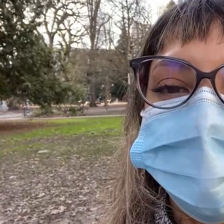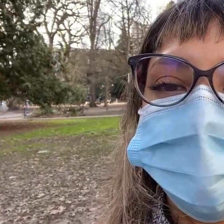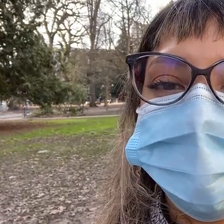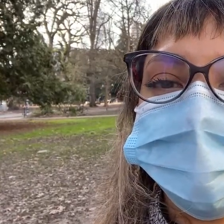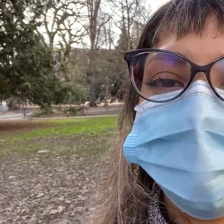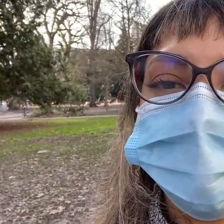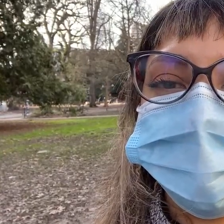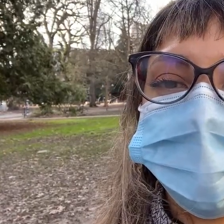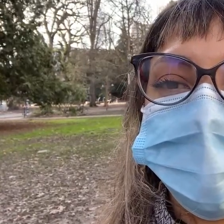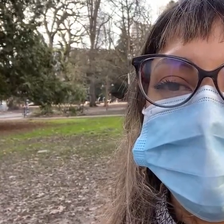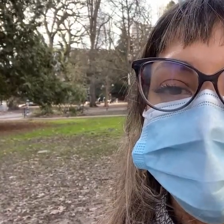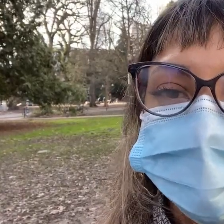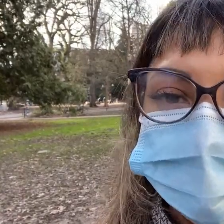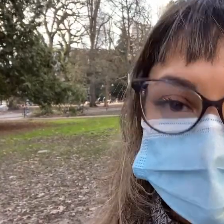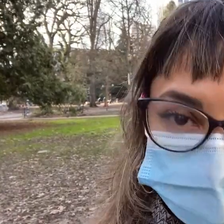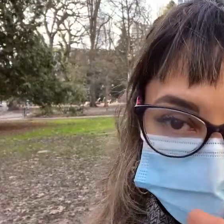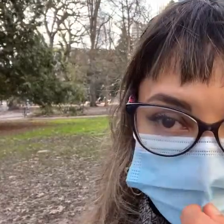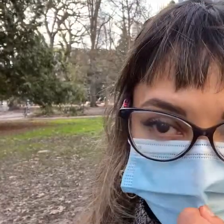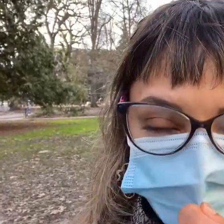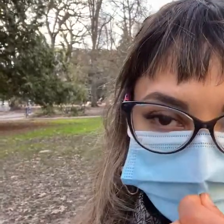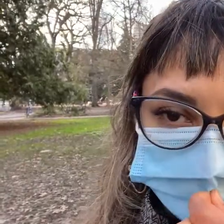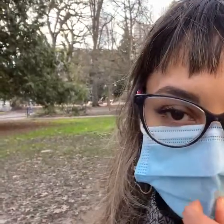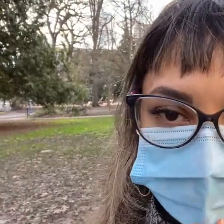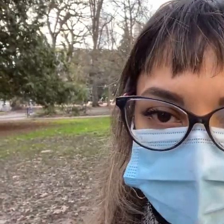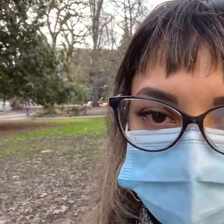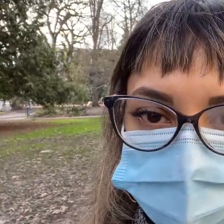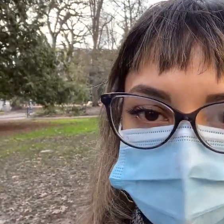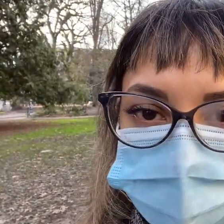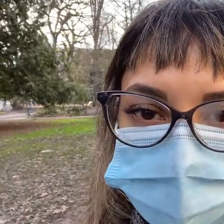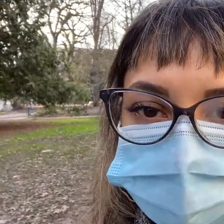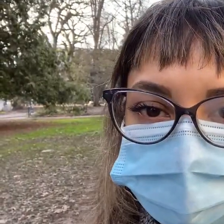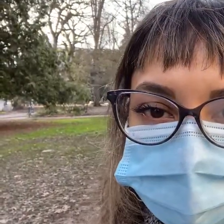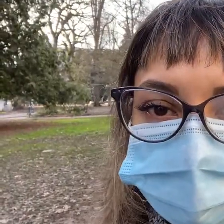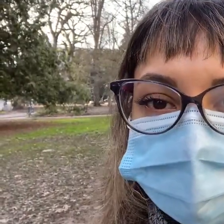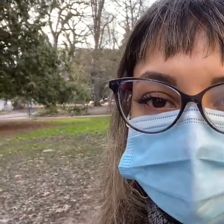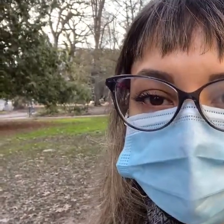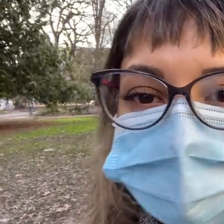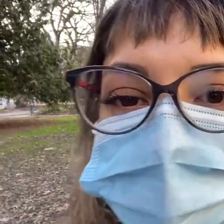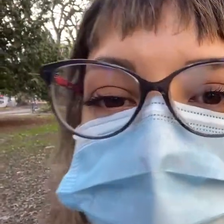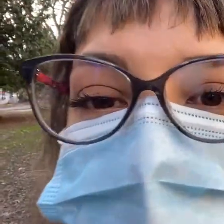your um did you get to dc yet are you still at the airport